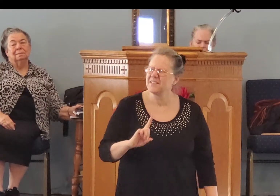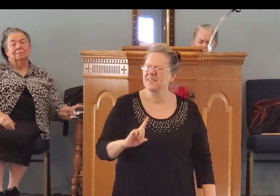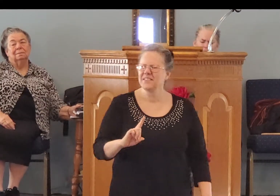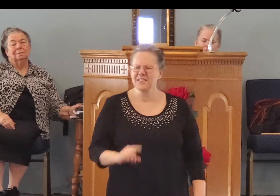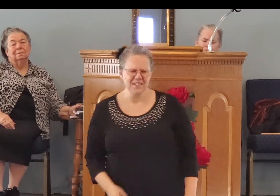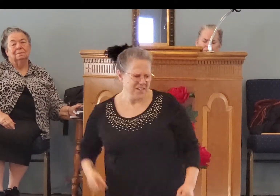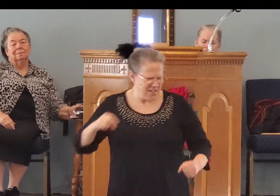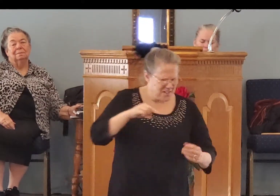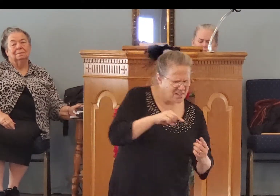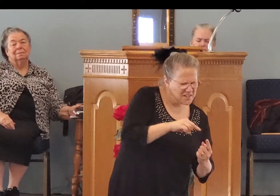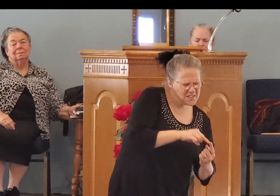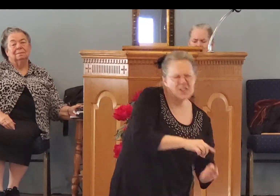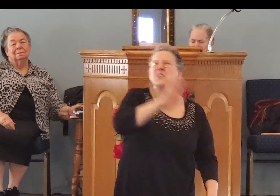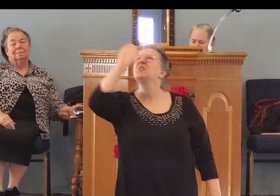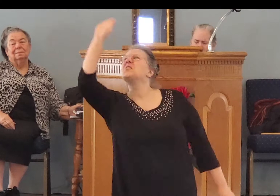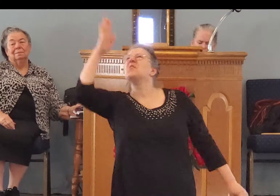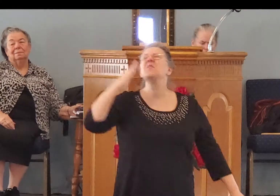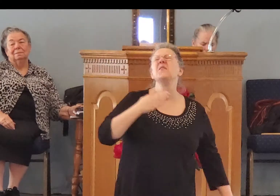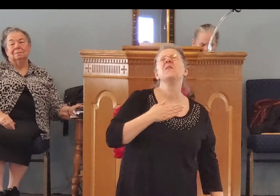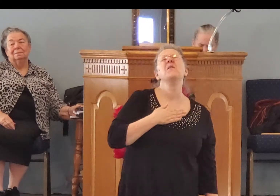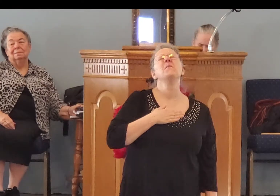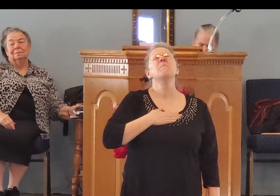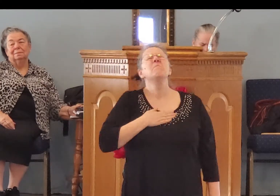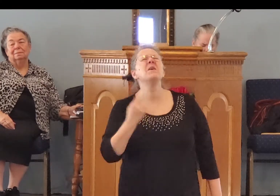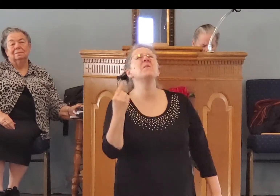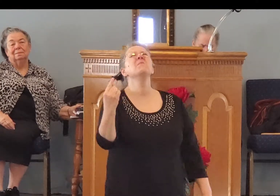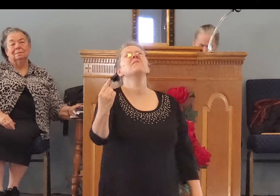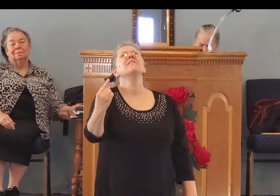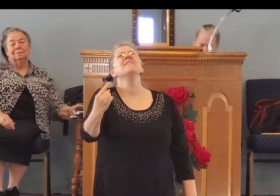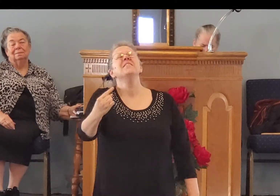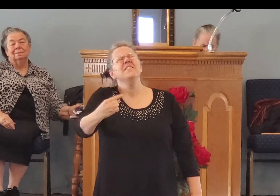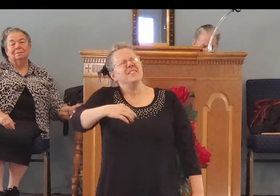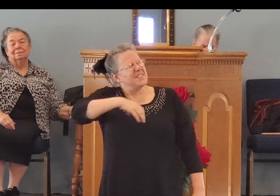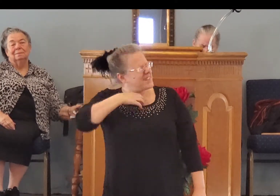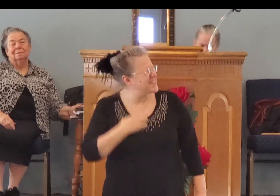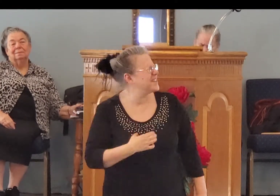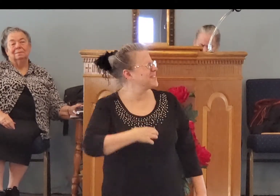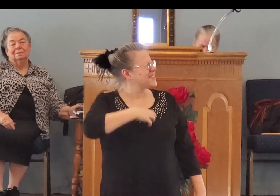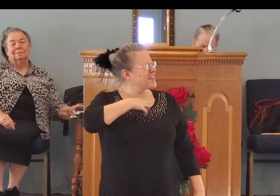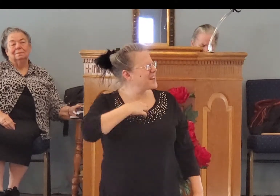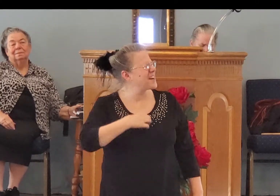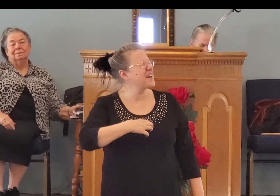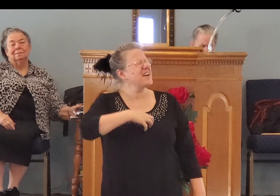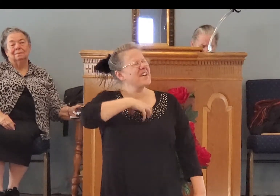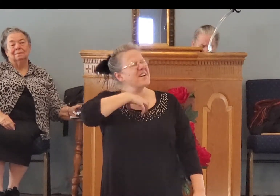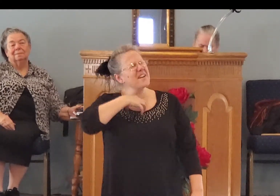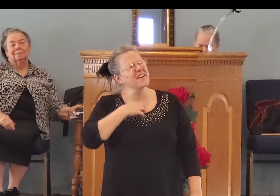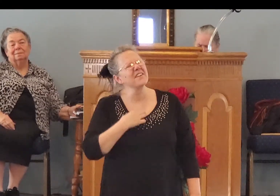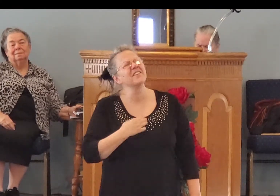Till you are my one true